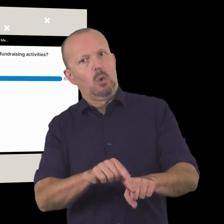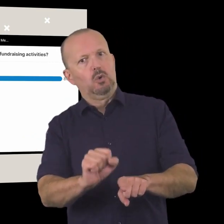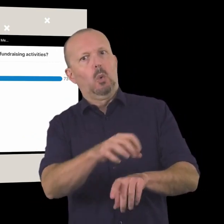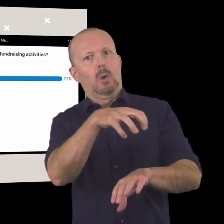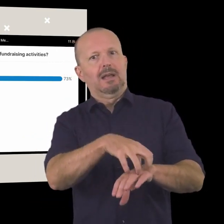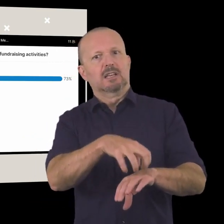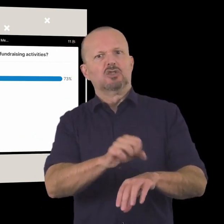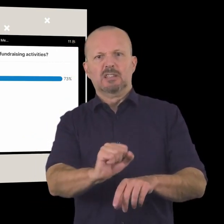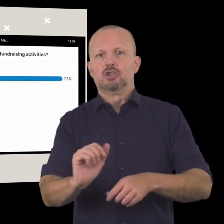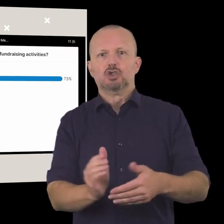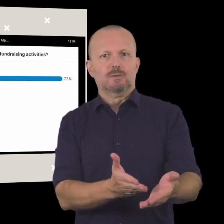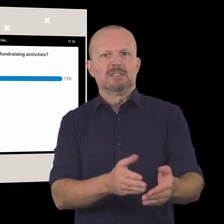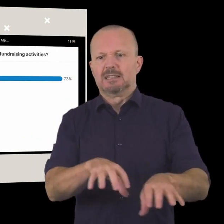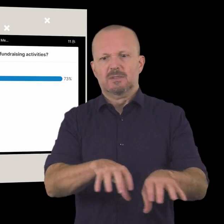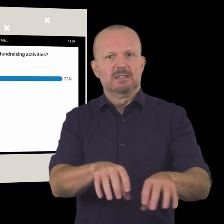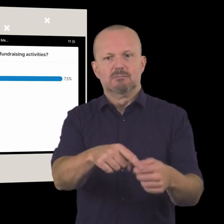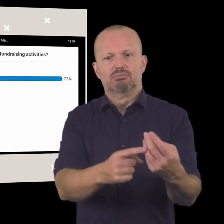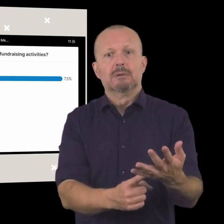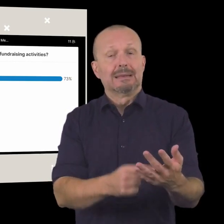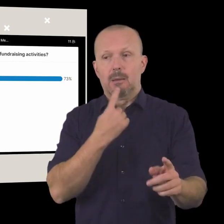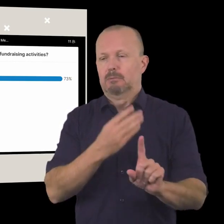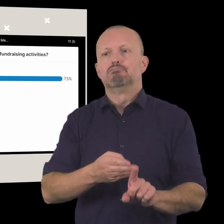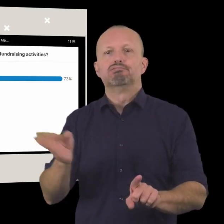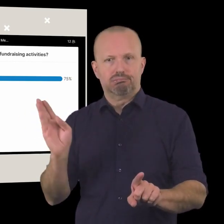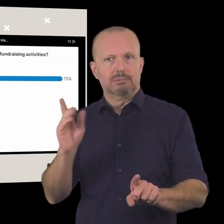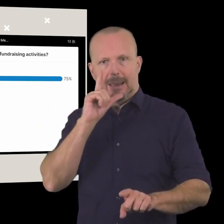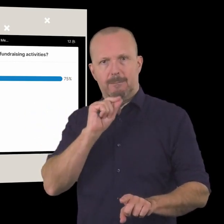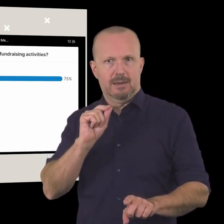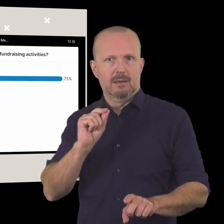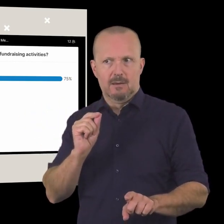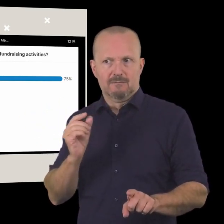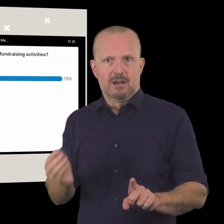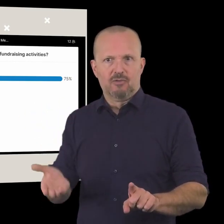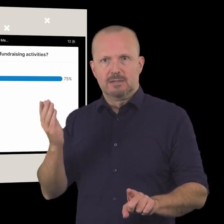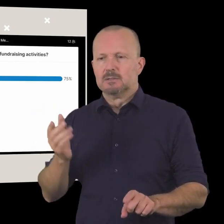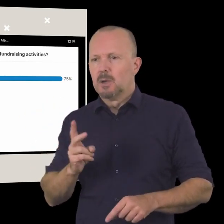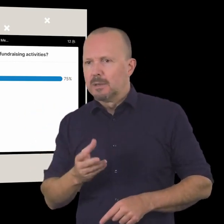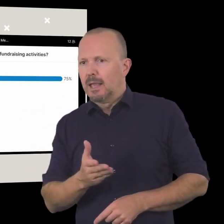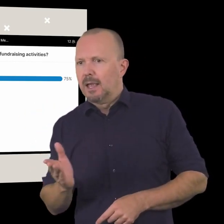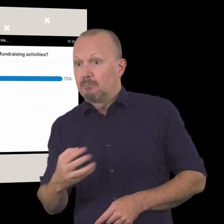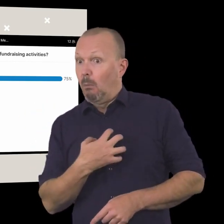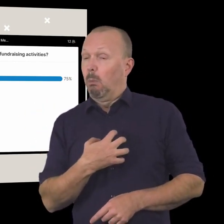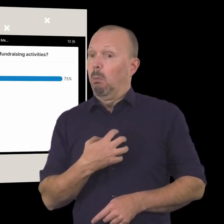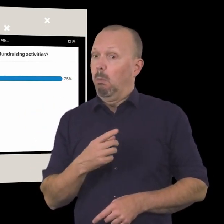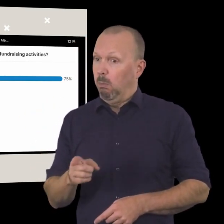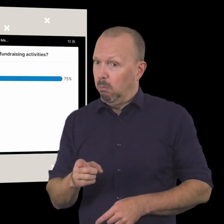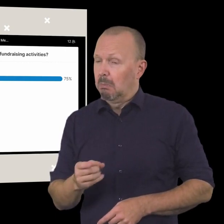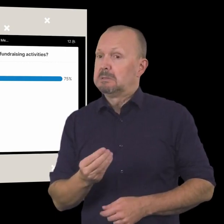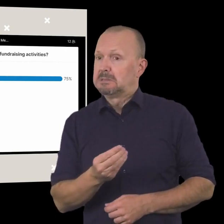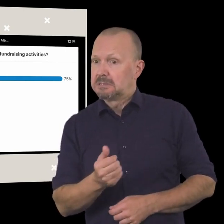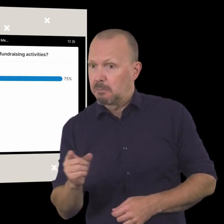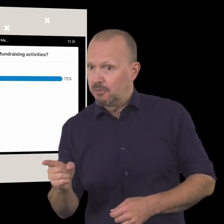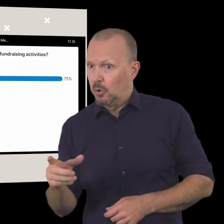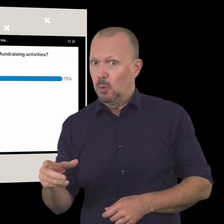to uh relate to uh your organization and the services and activities you provide lovely so once again oh